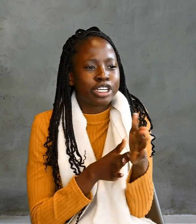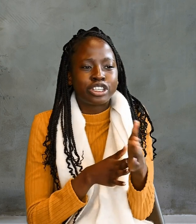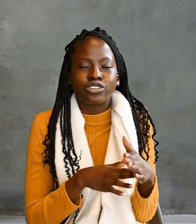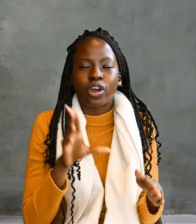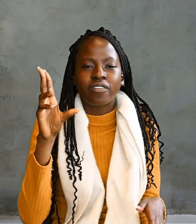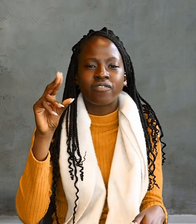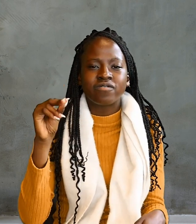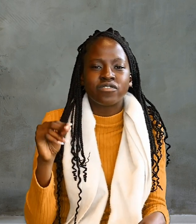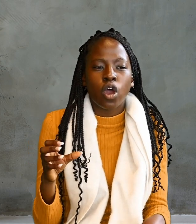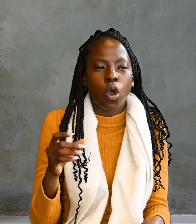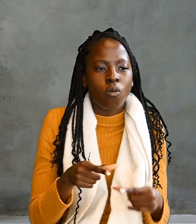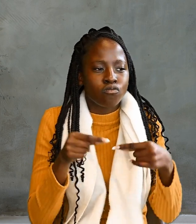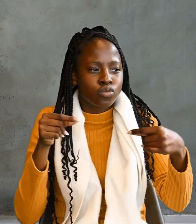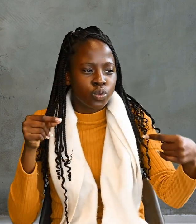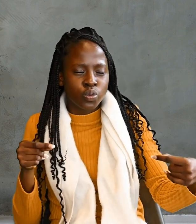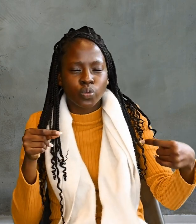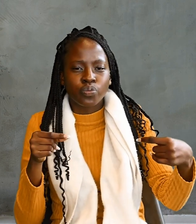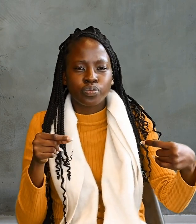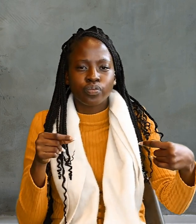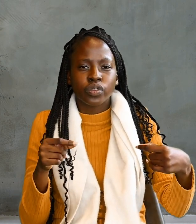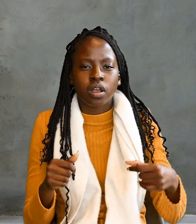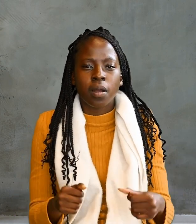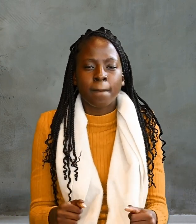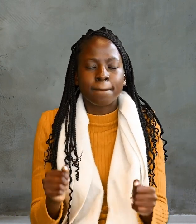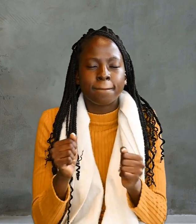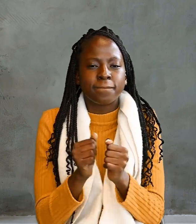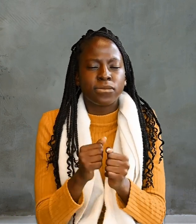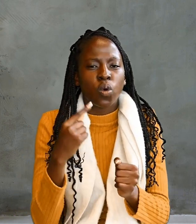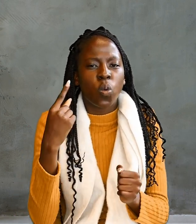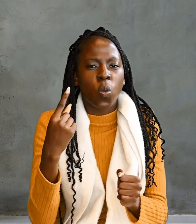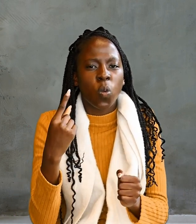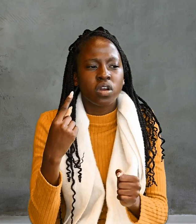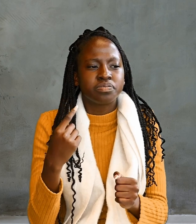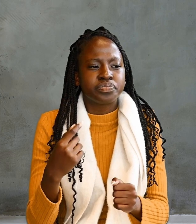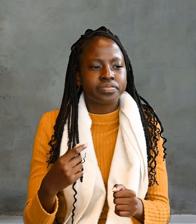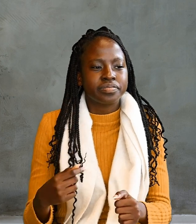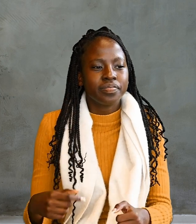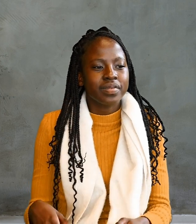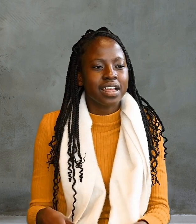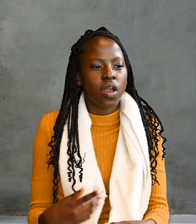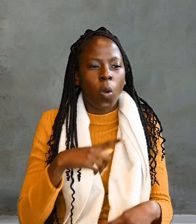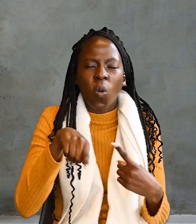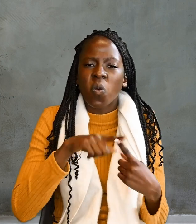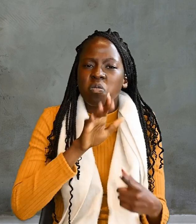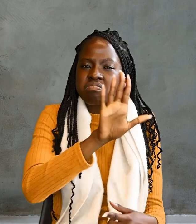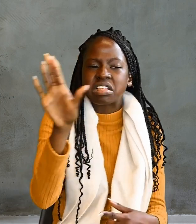from shore, about a hundred yards. When they landed, they saw a fire